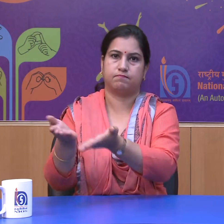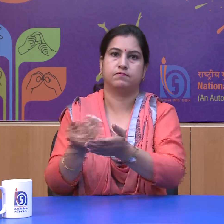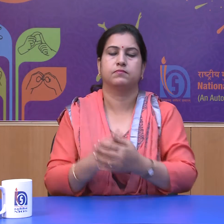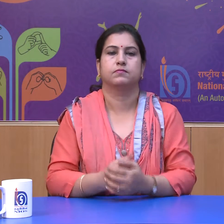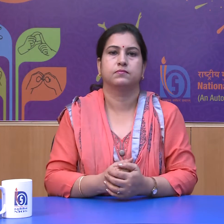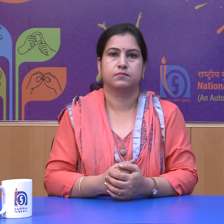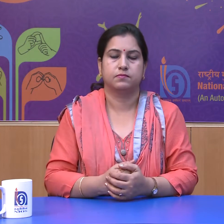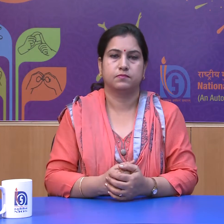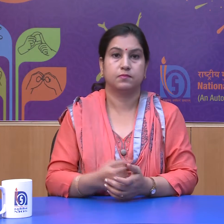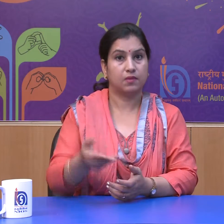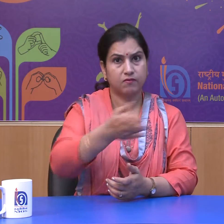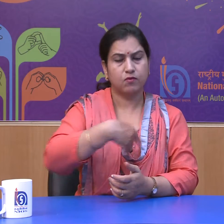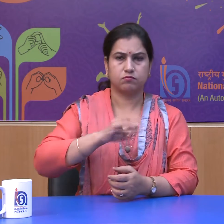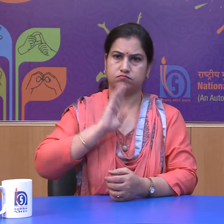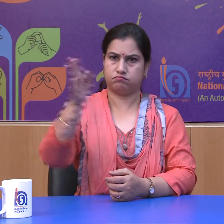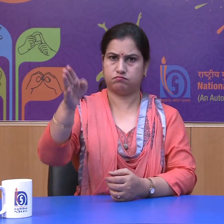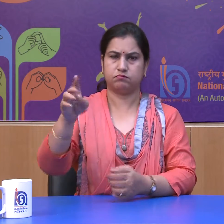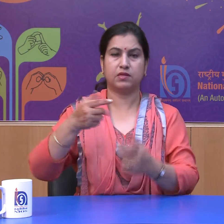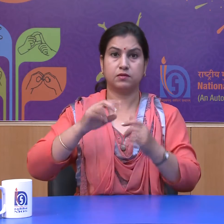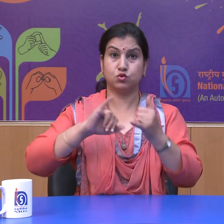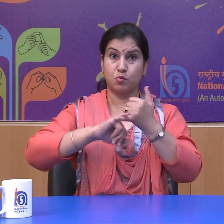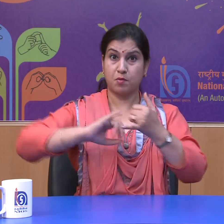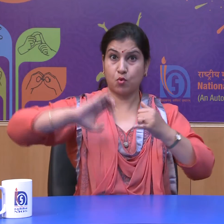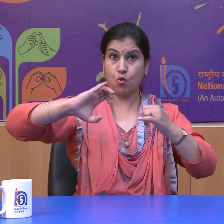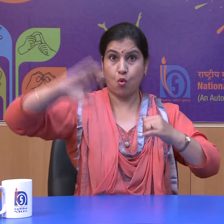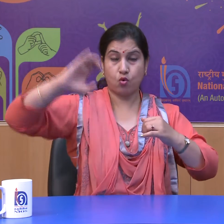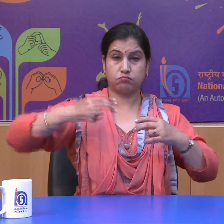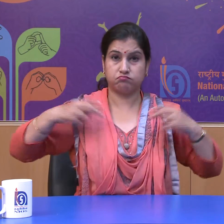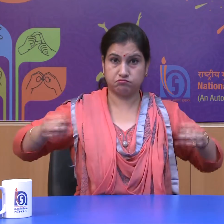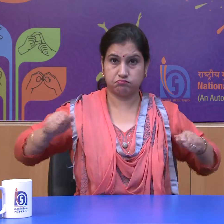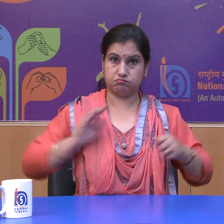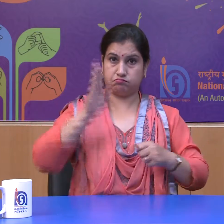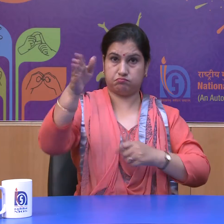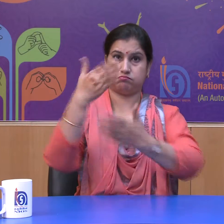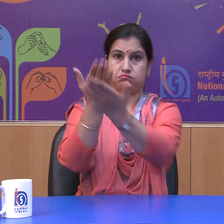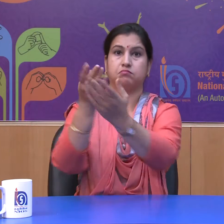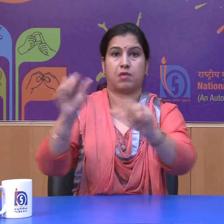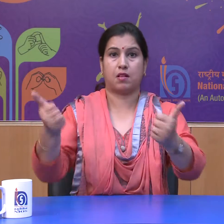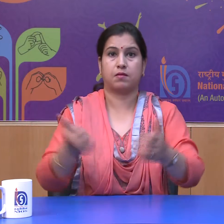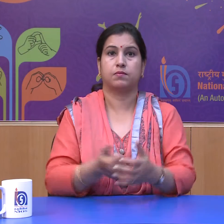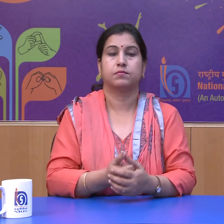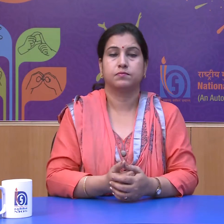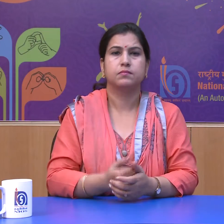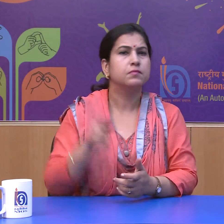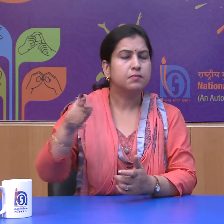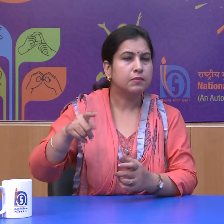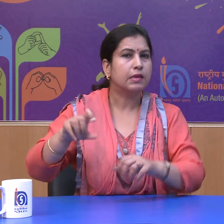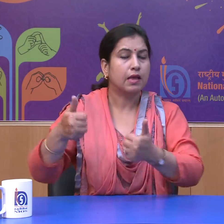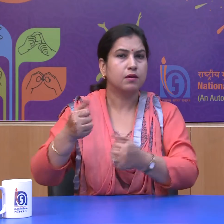We can directly go to the supreme court, that can issue directions